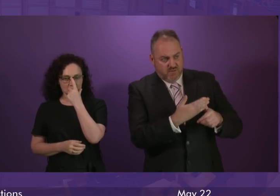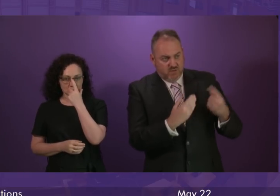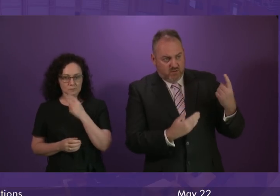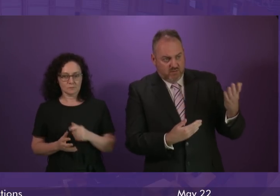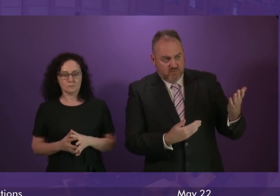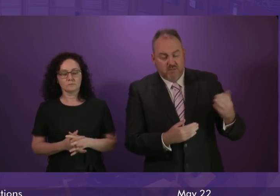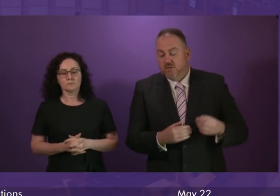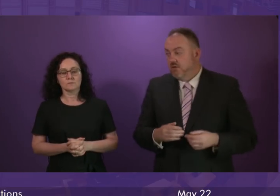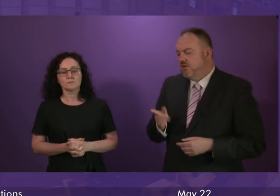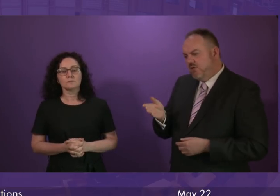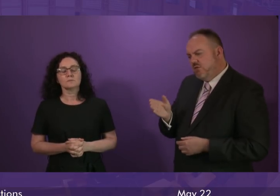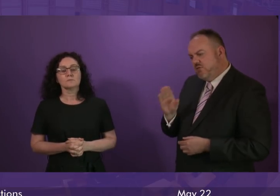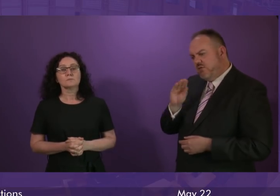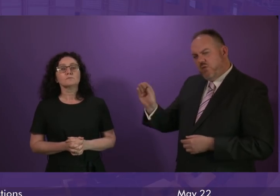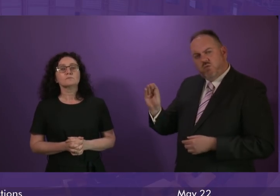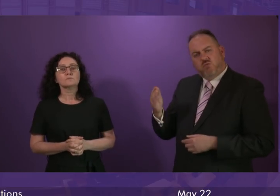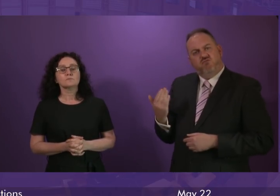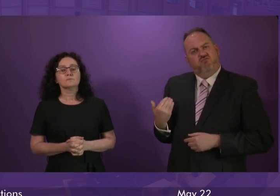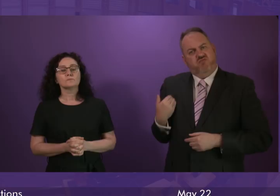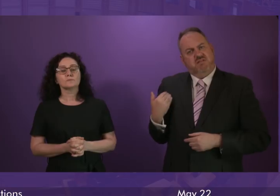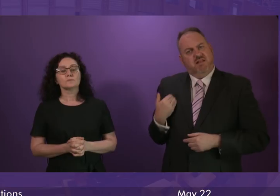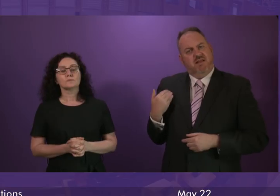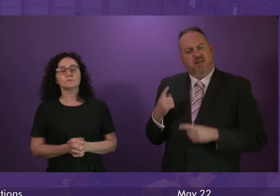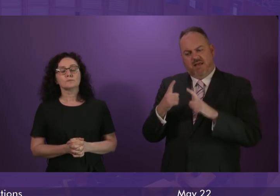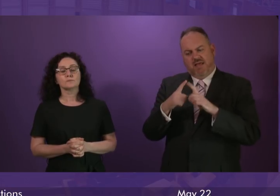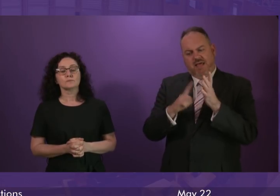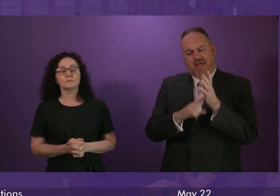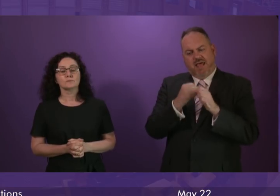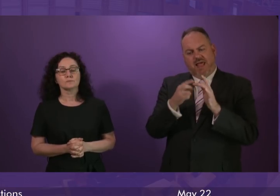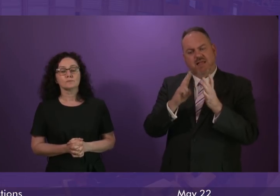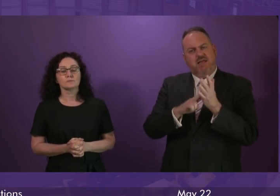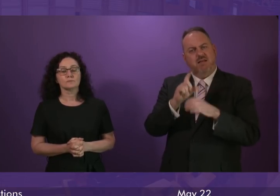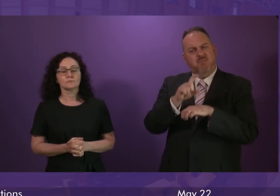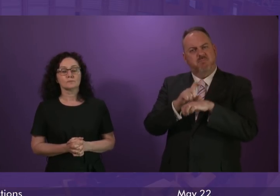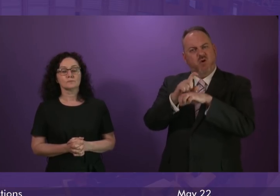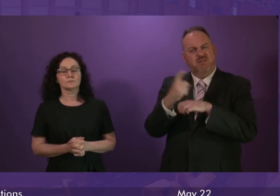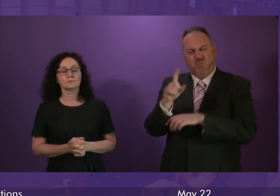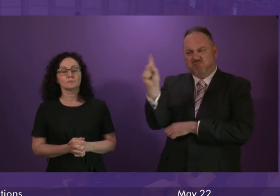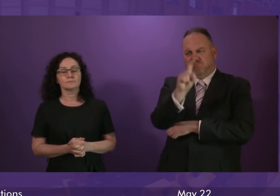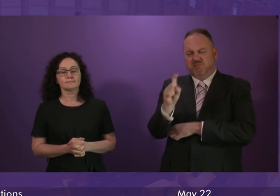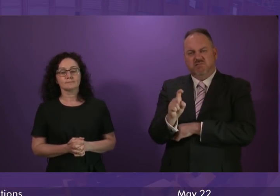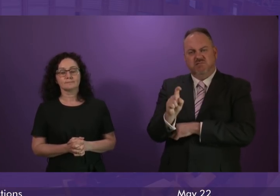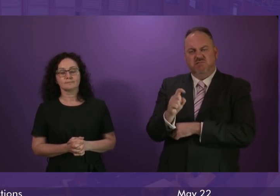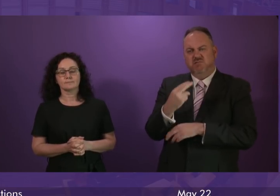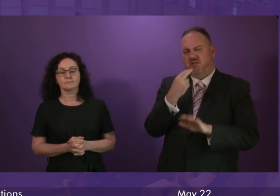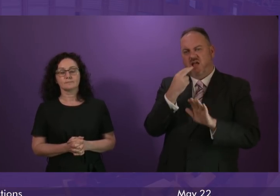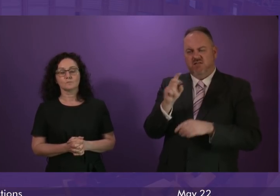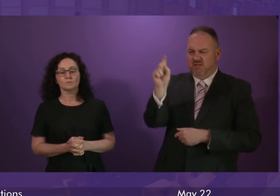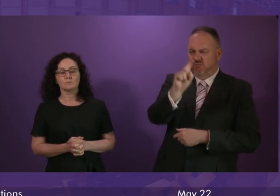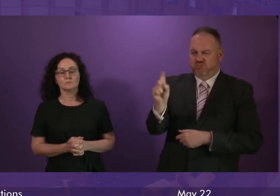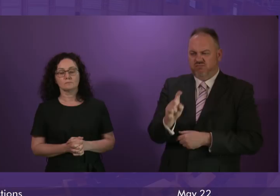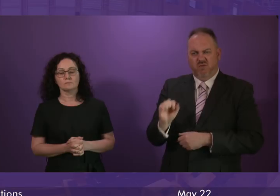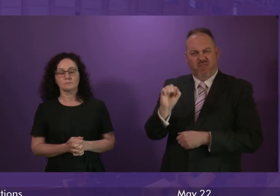The First Minister will be aware that a few nights ago Elgin Mosque was daubed with the swastika and offensive language on the outside of the building.